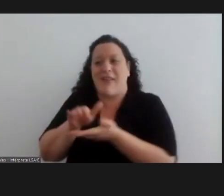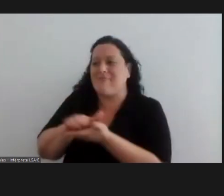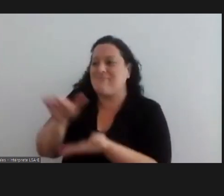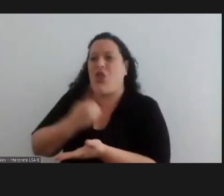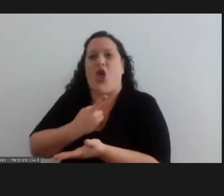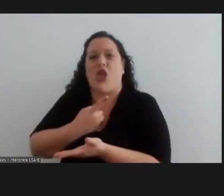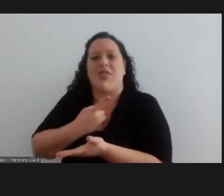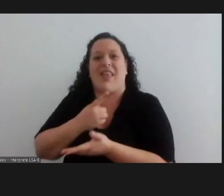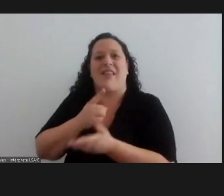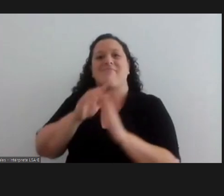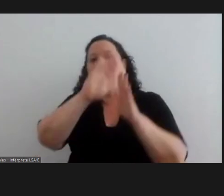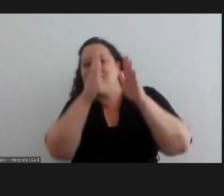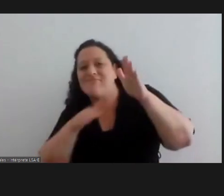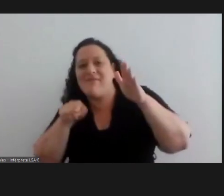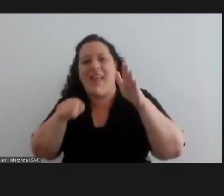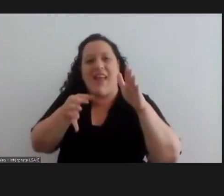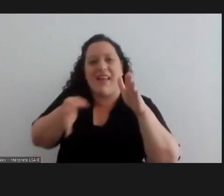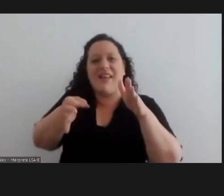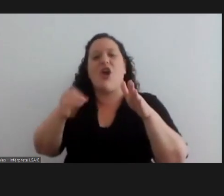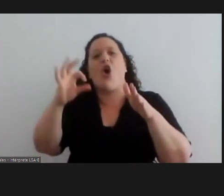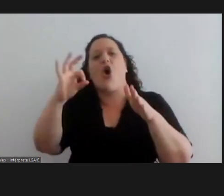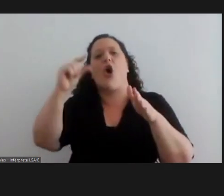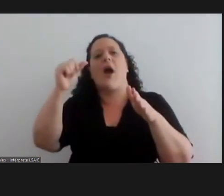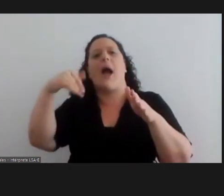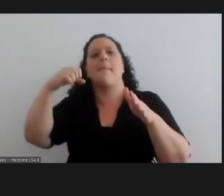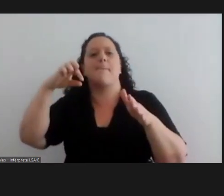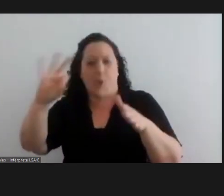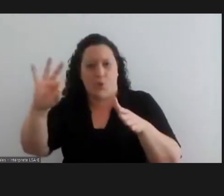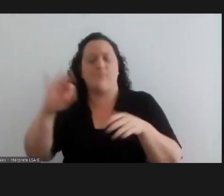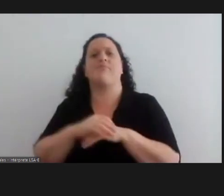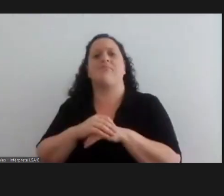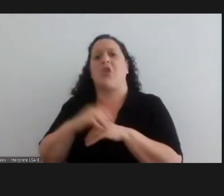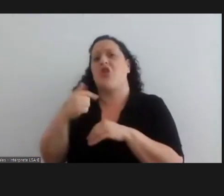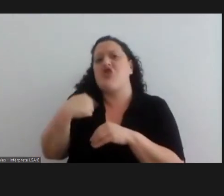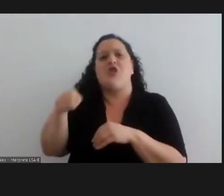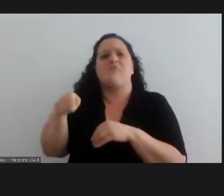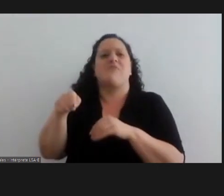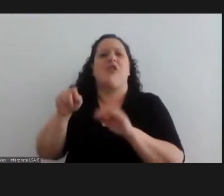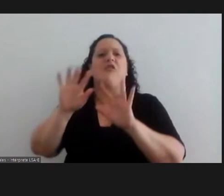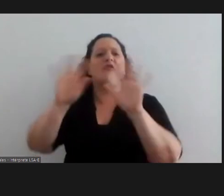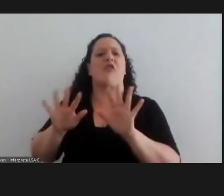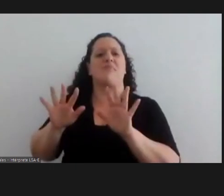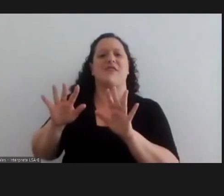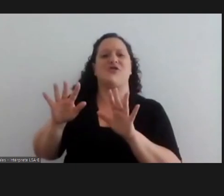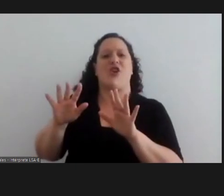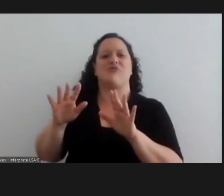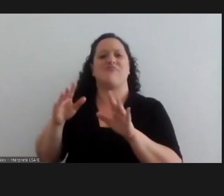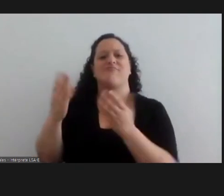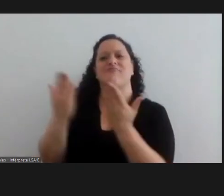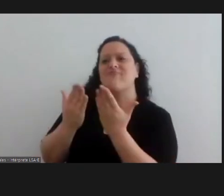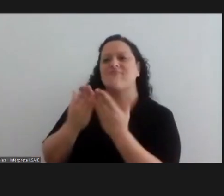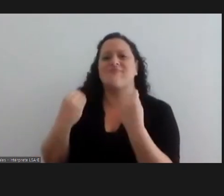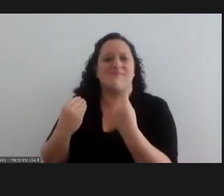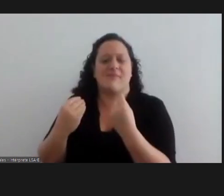born and raised next to pija o campo and i received a very